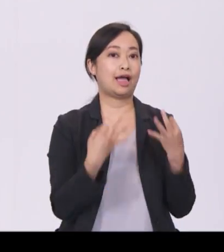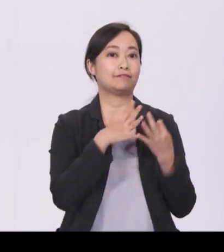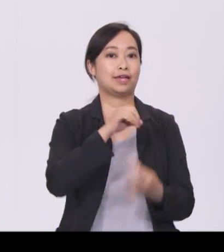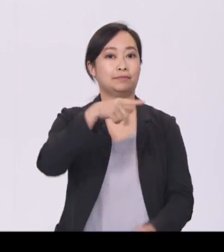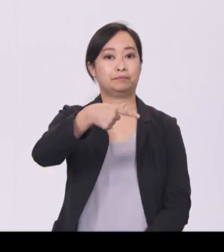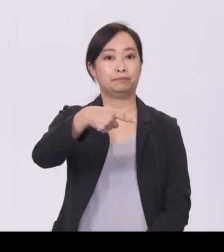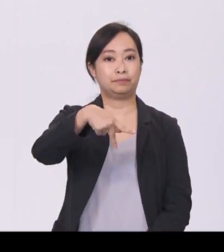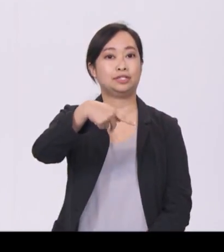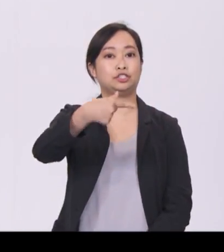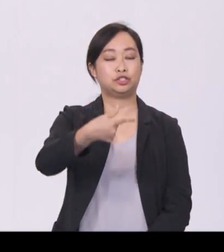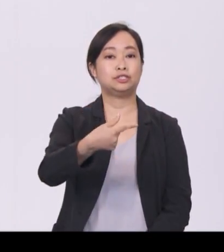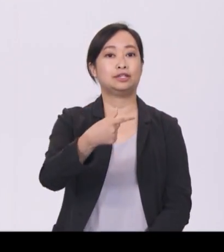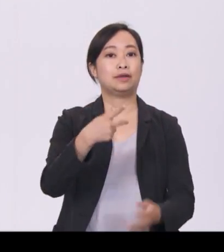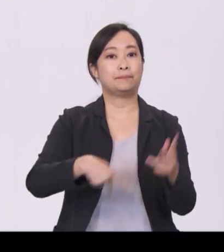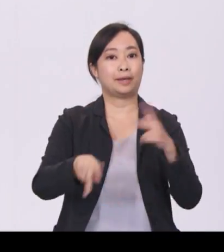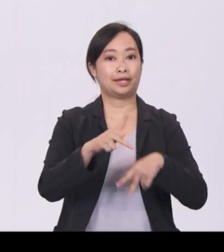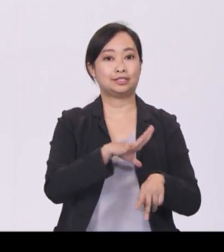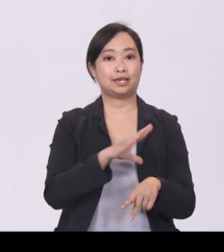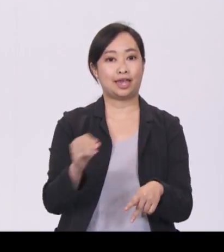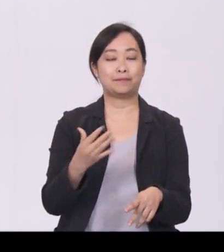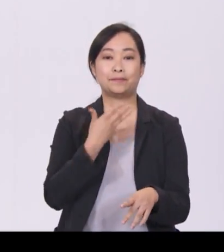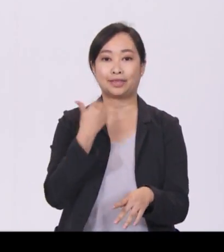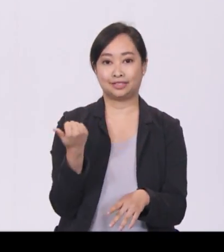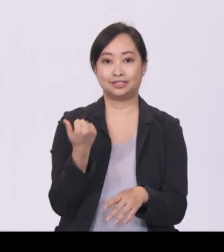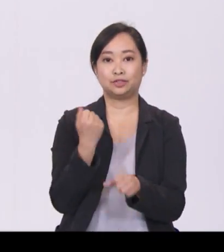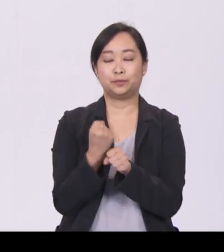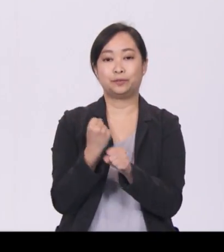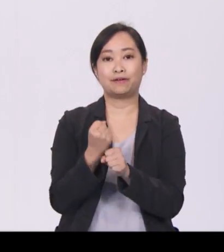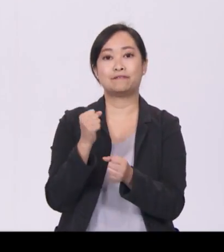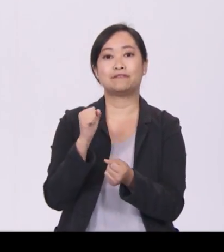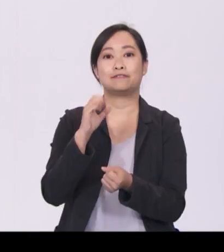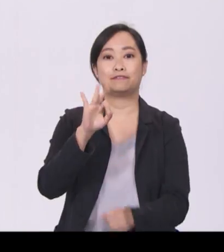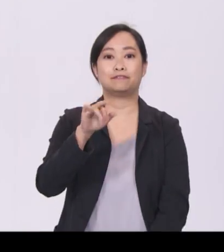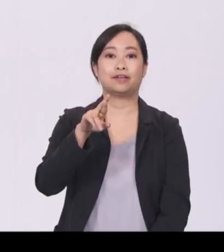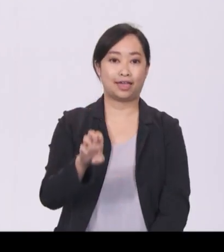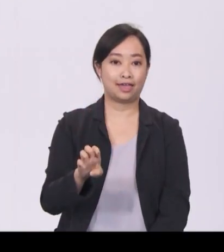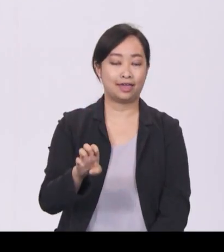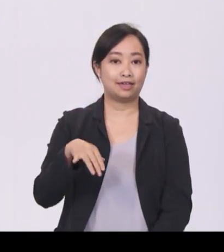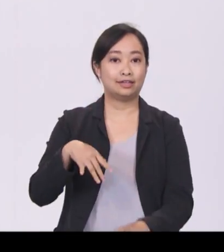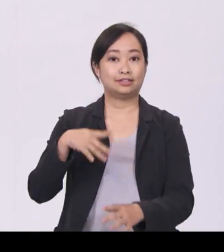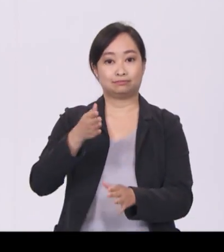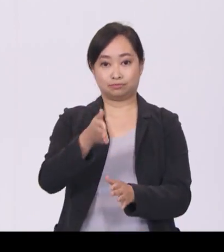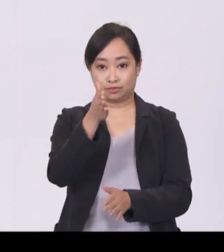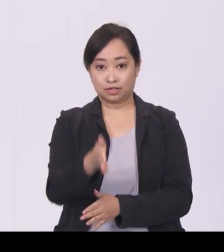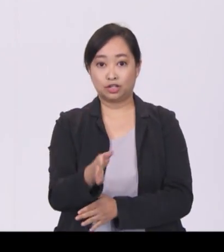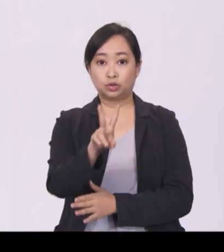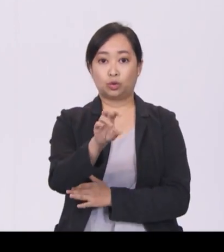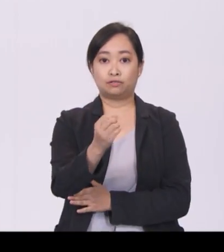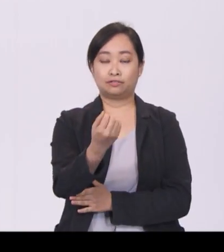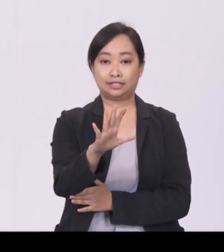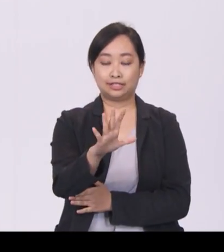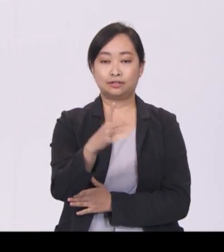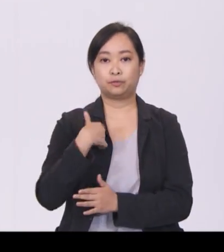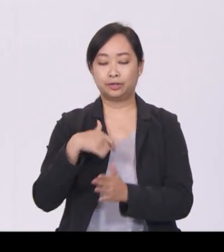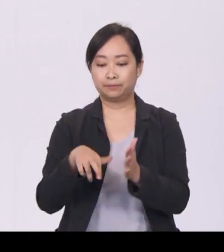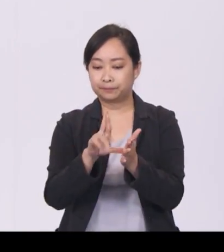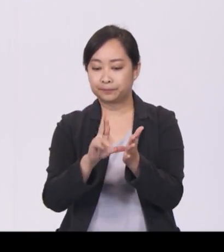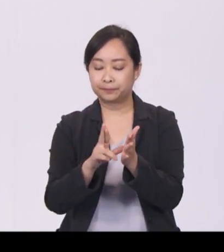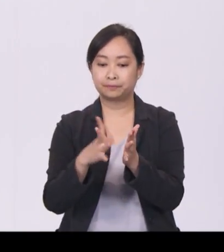and enhanced Workfare. In 2015, we made further revenue moves to include